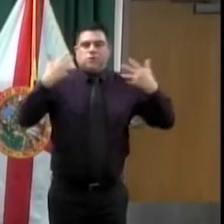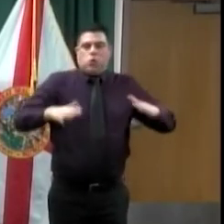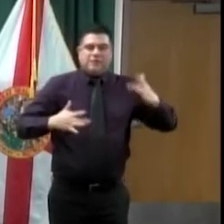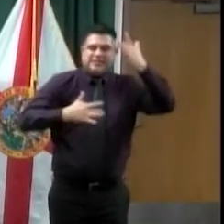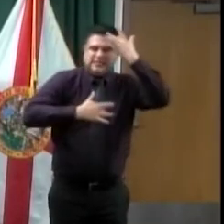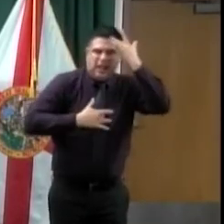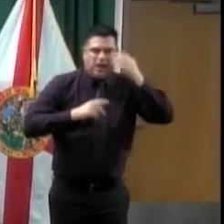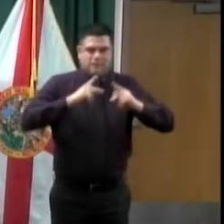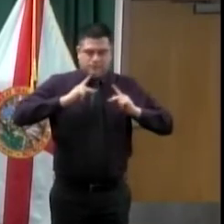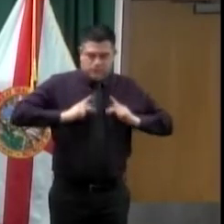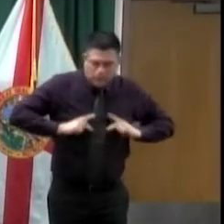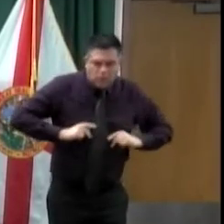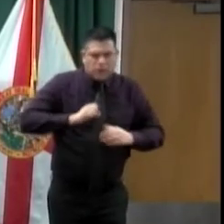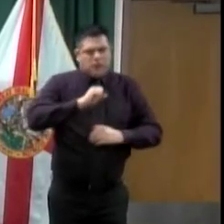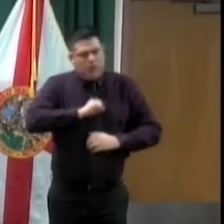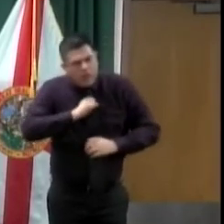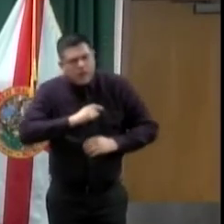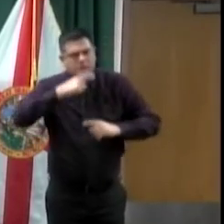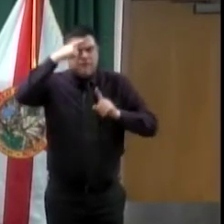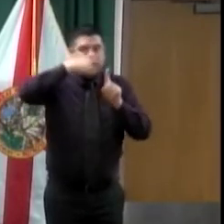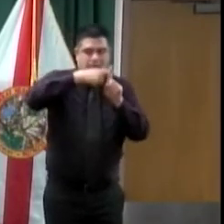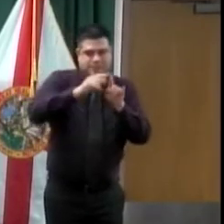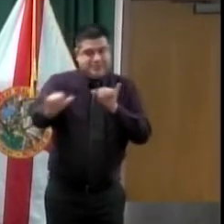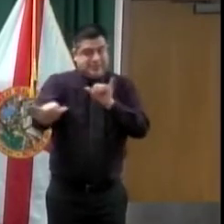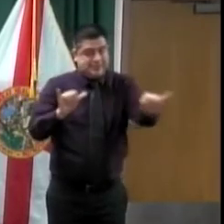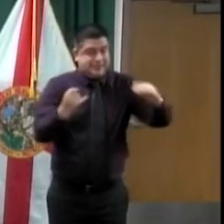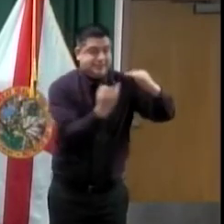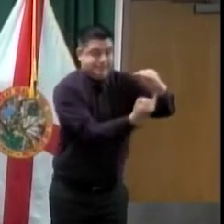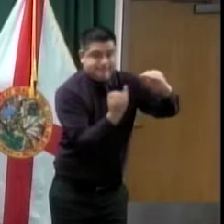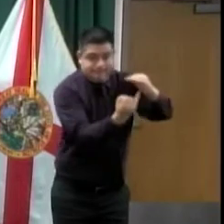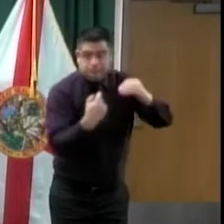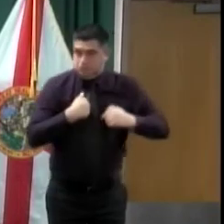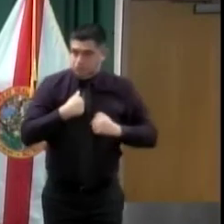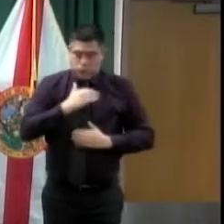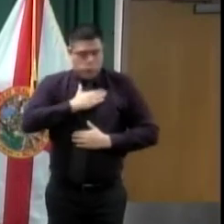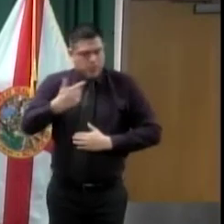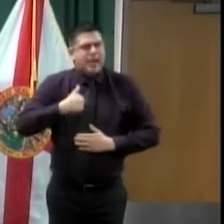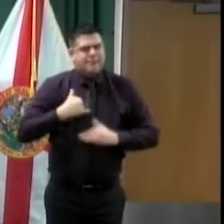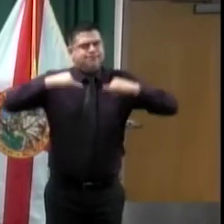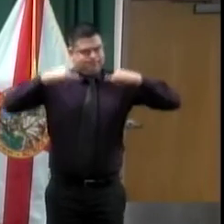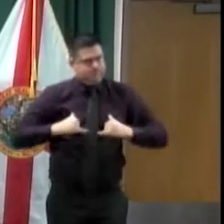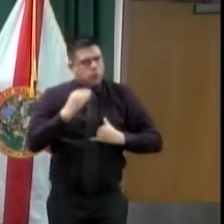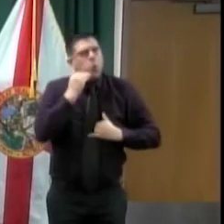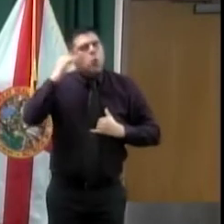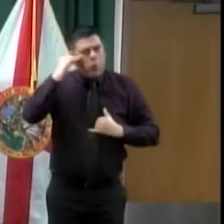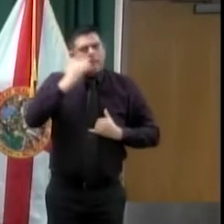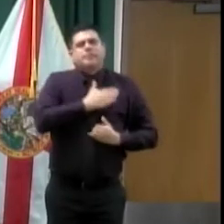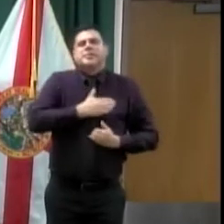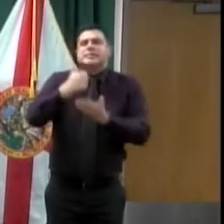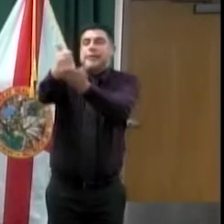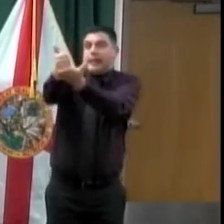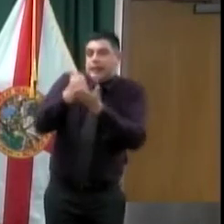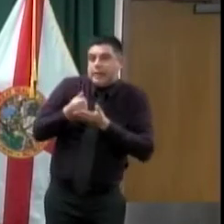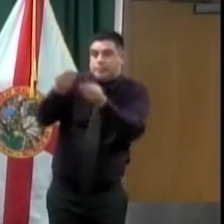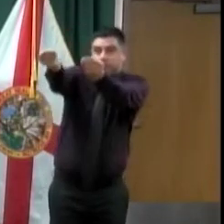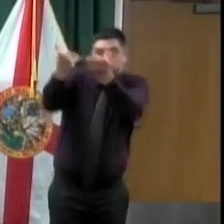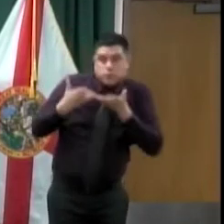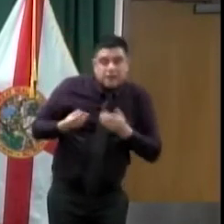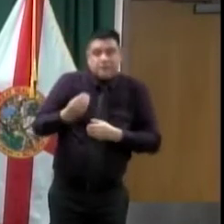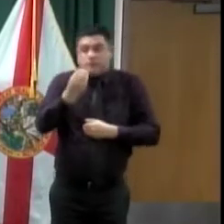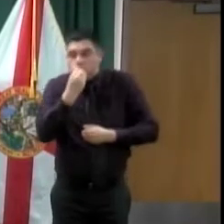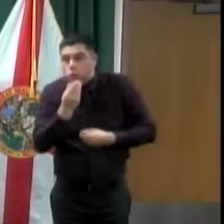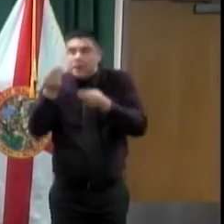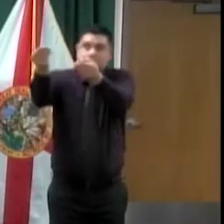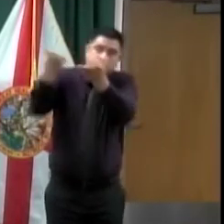virus to other individuals, and were able to get the needed supplies. So with that, I'm going to turn it over to Sherry